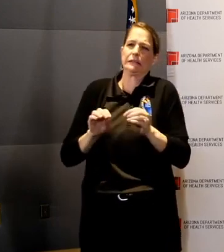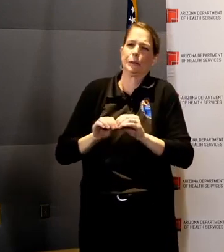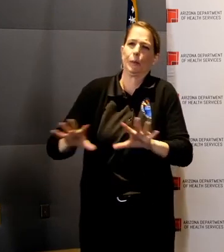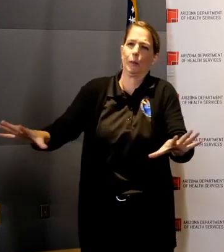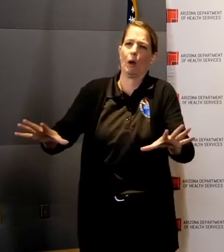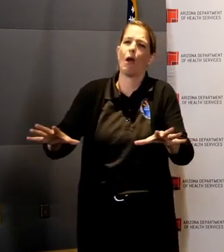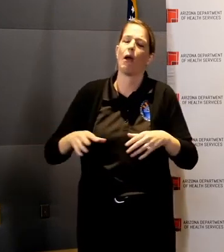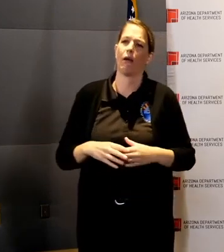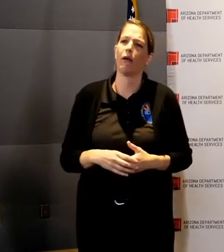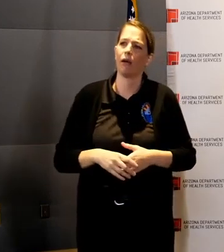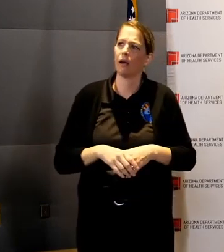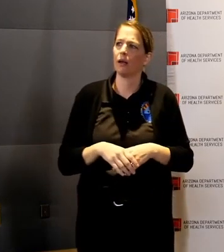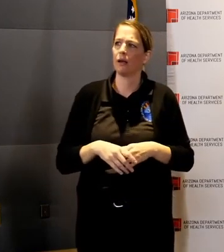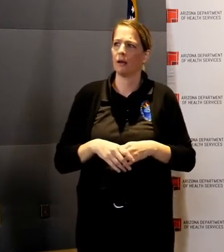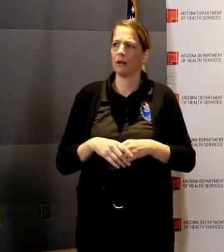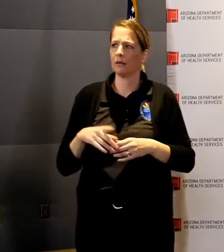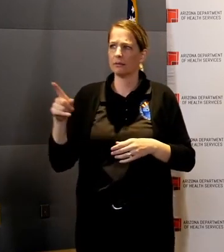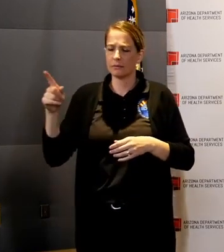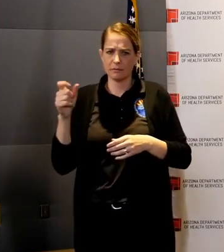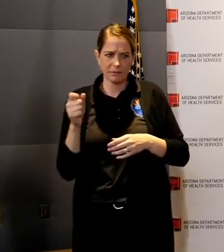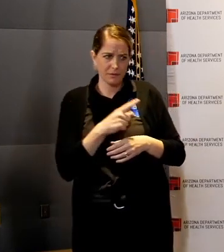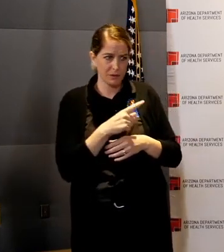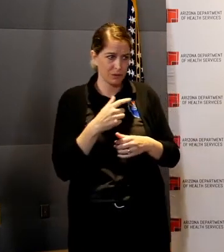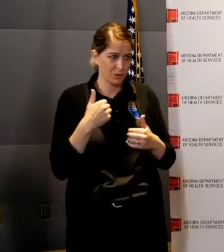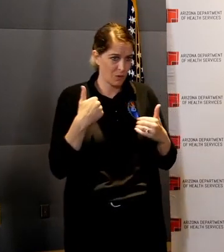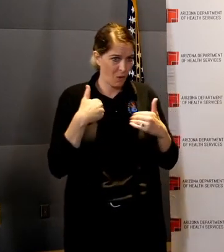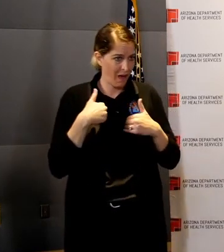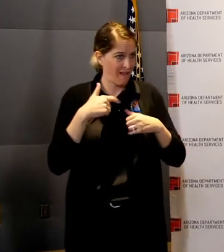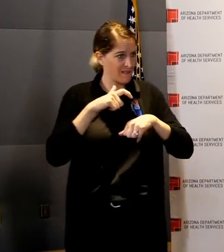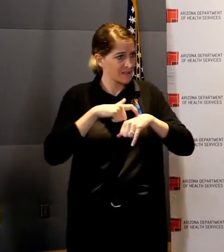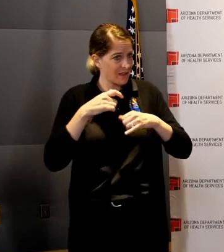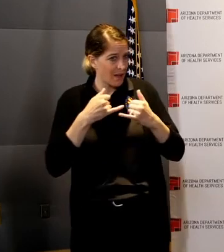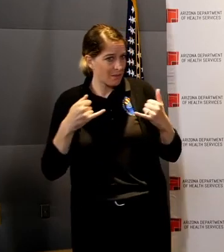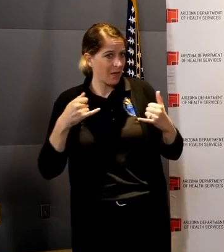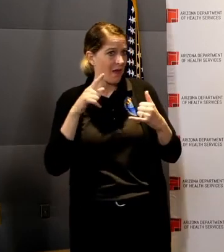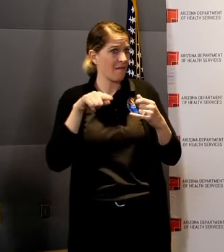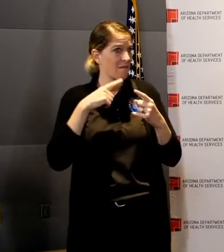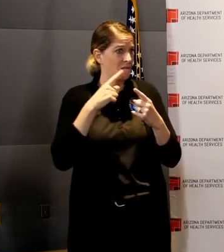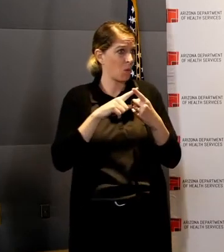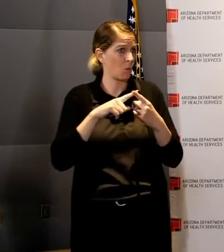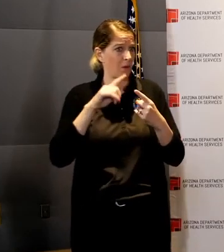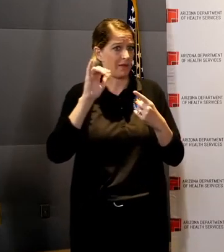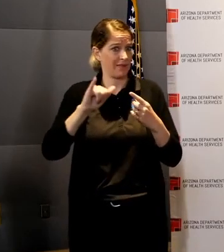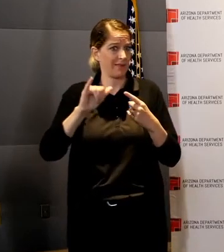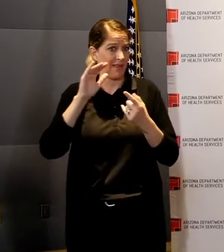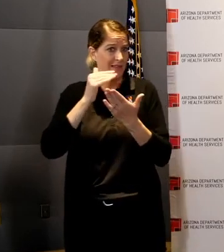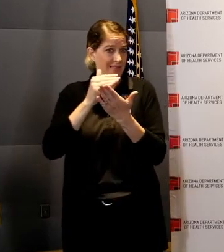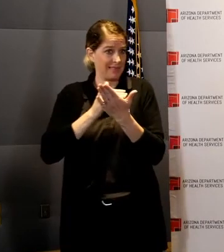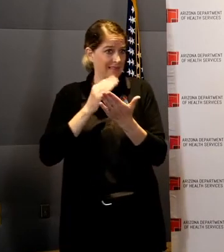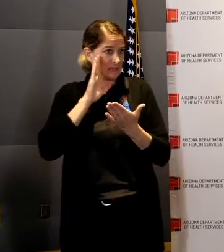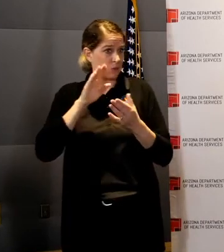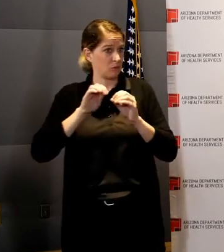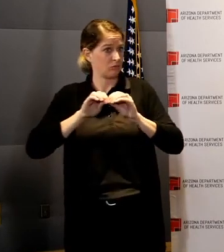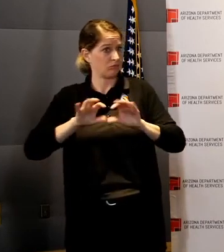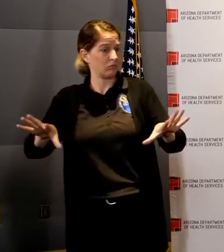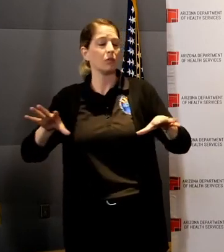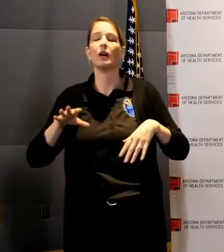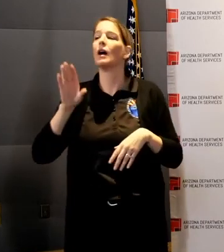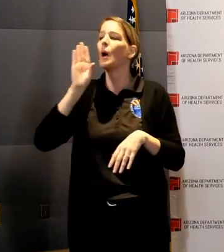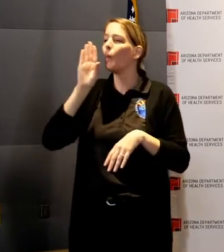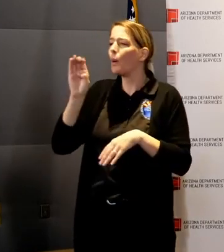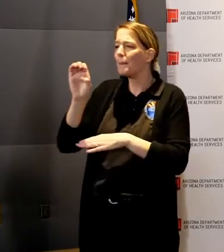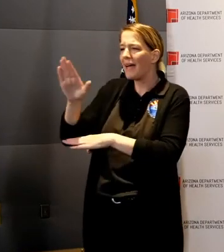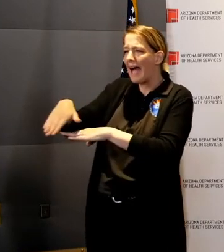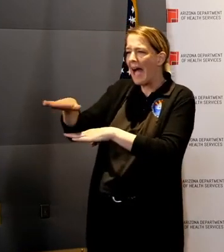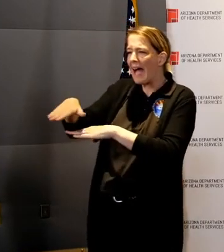executive order. But not yet, but no timelines to when this list of businesses will be released? Yes, it's going to be this afternoon. And it's not a list of